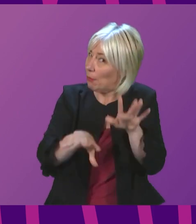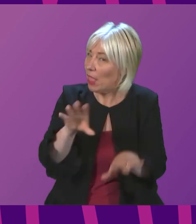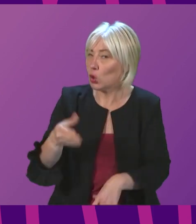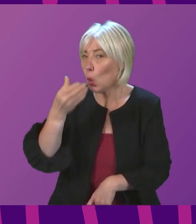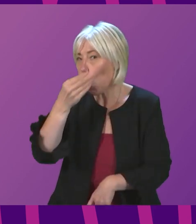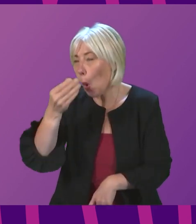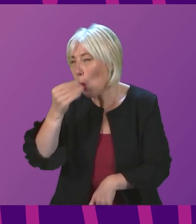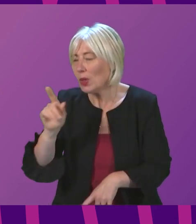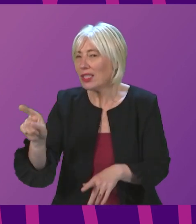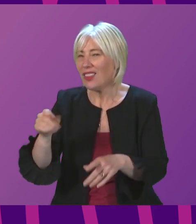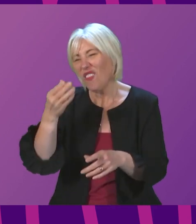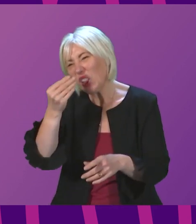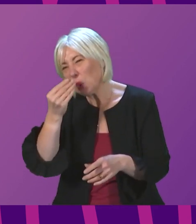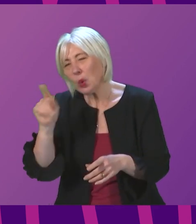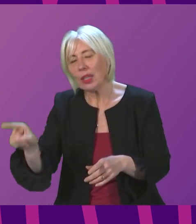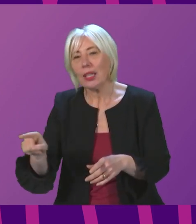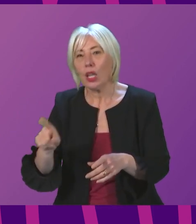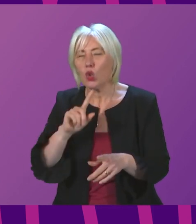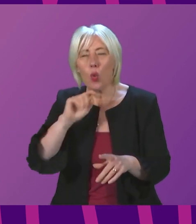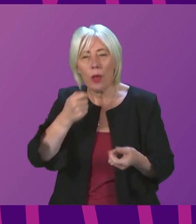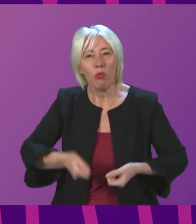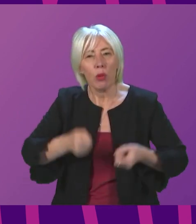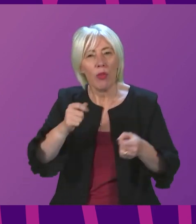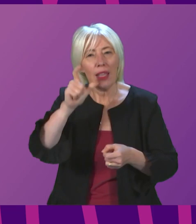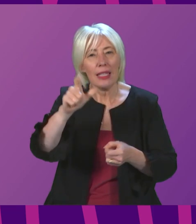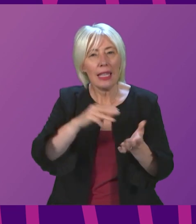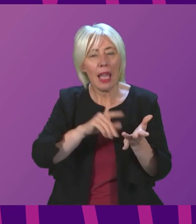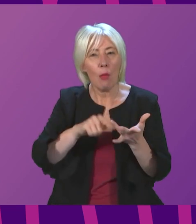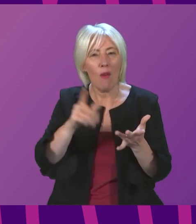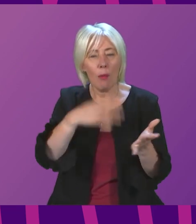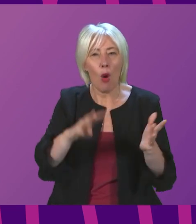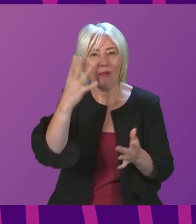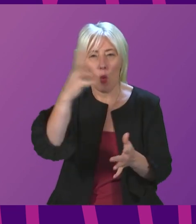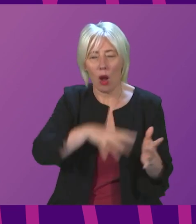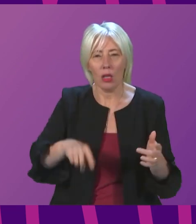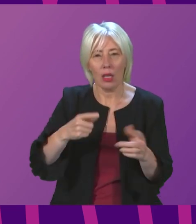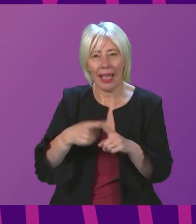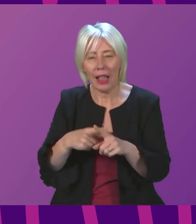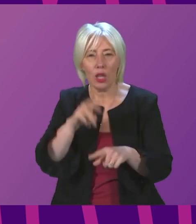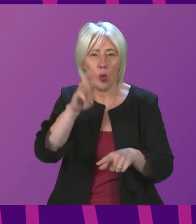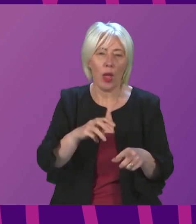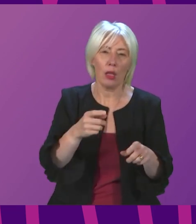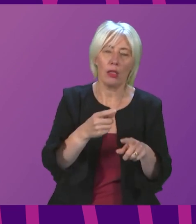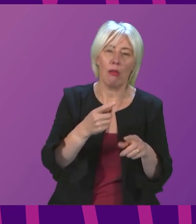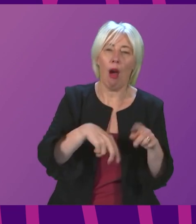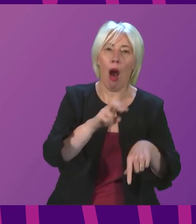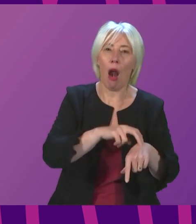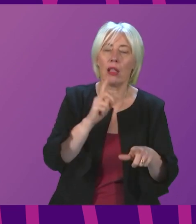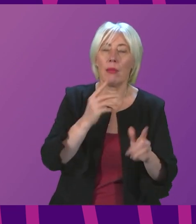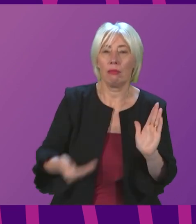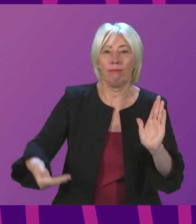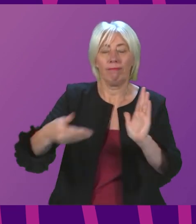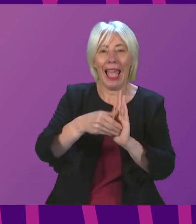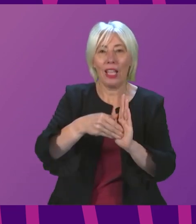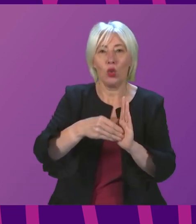would the First Minister raise this with the CMOs across the four nations and consider adding these symptoms to the list that require